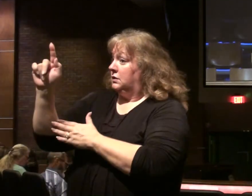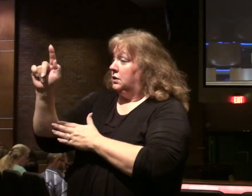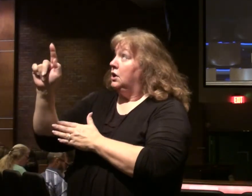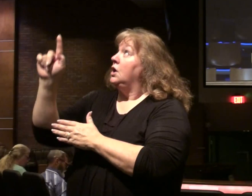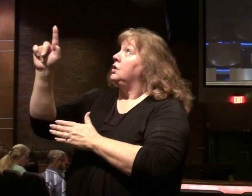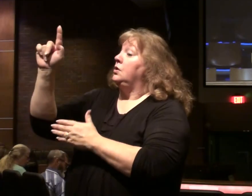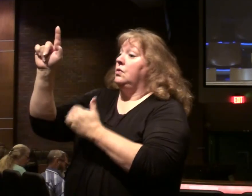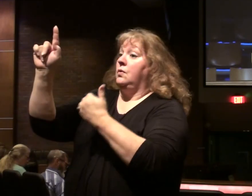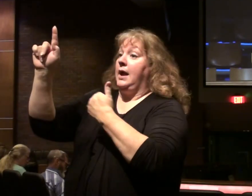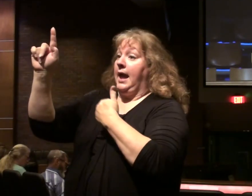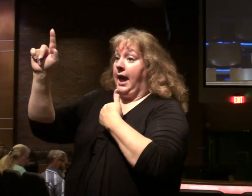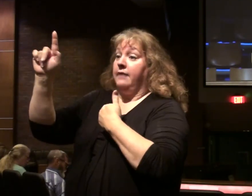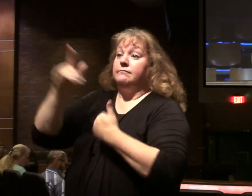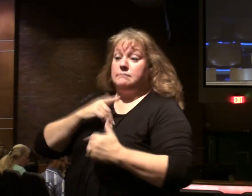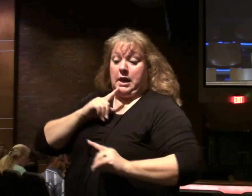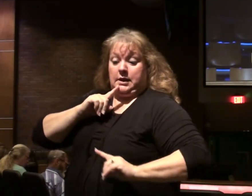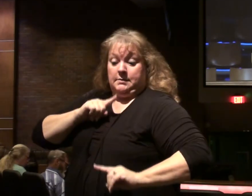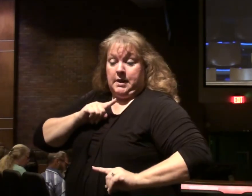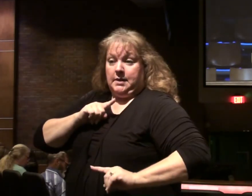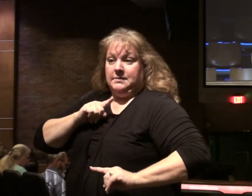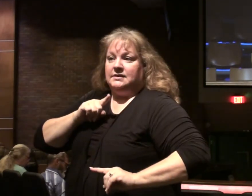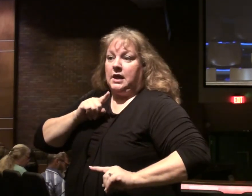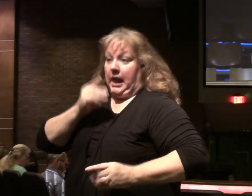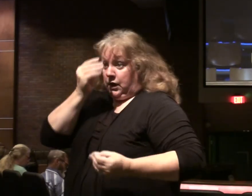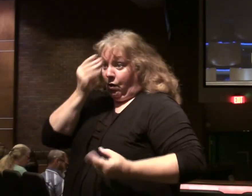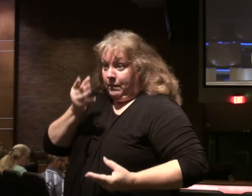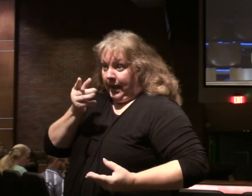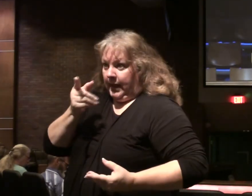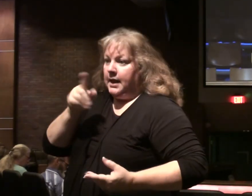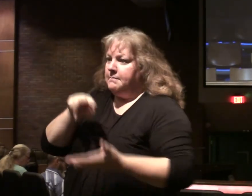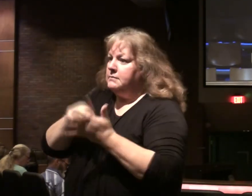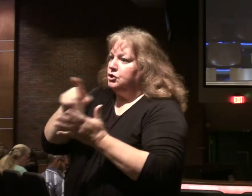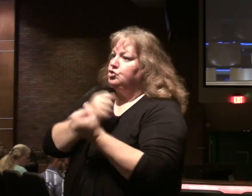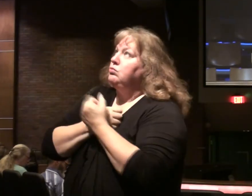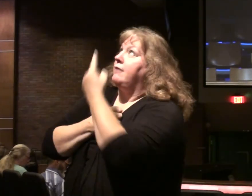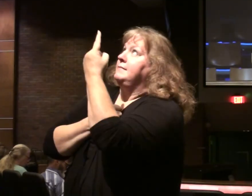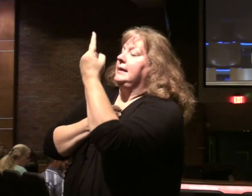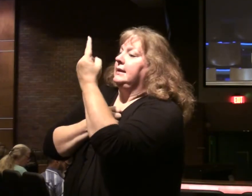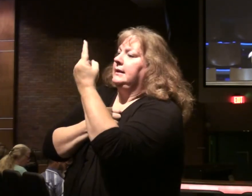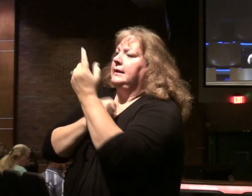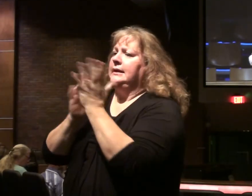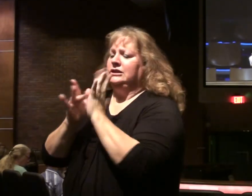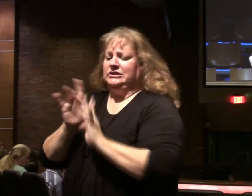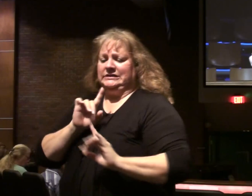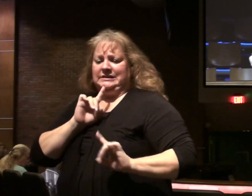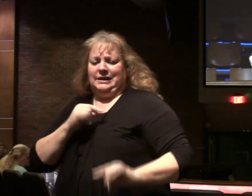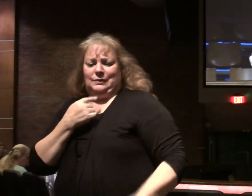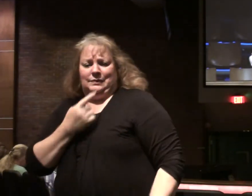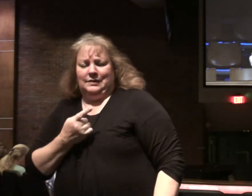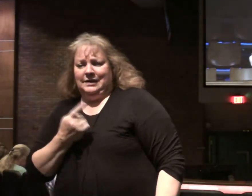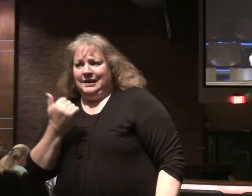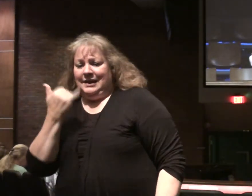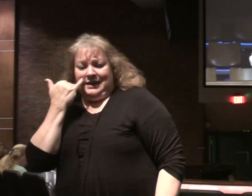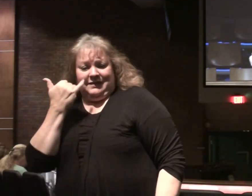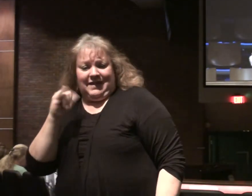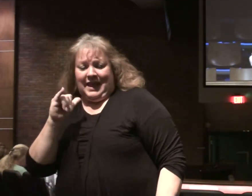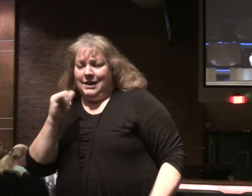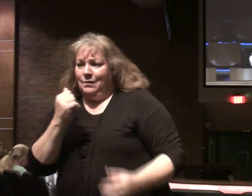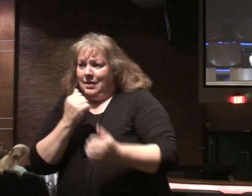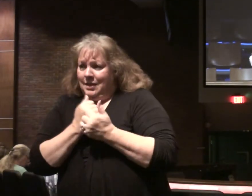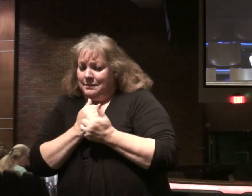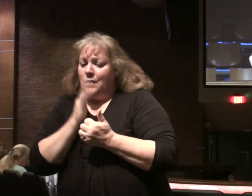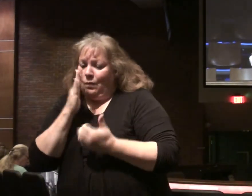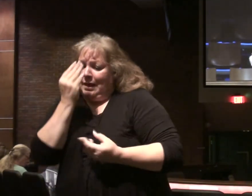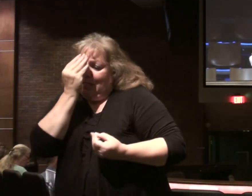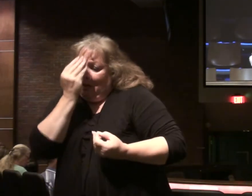has my commandments and keeps them. He is who loves me. Verse 23. Jesus answered and said to him. If anyone loves me. He will